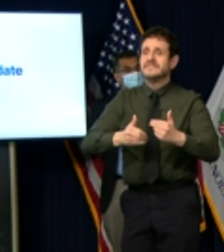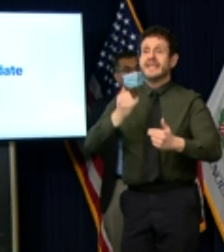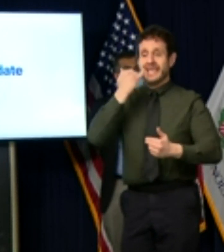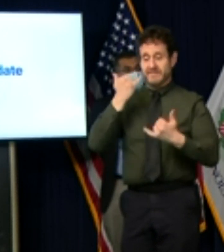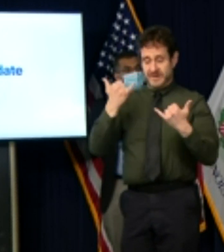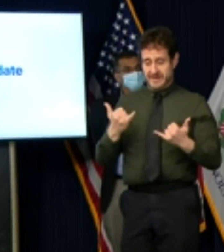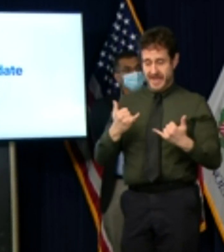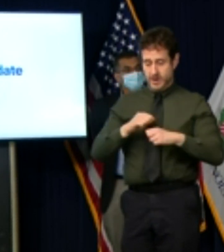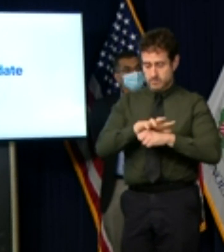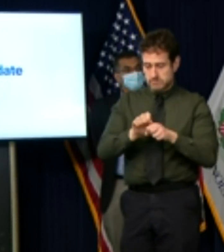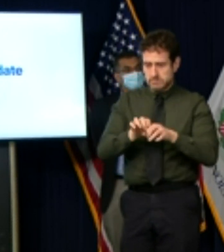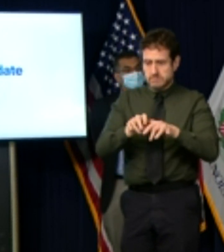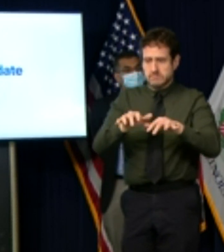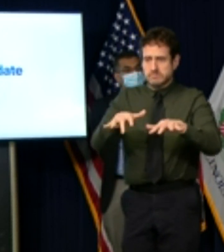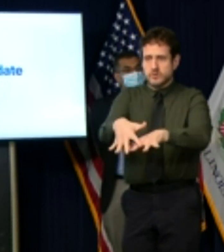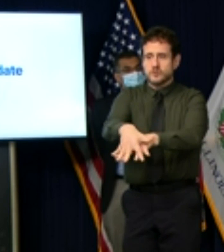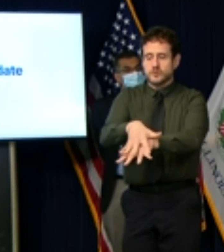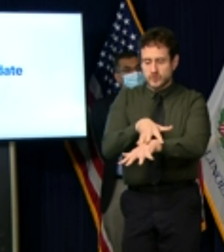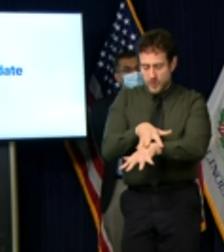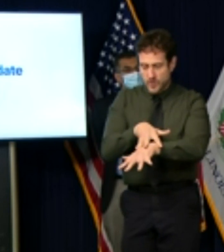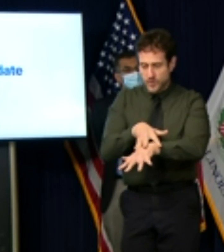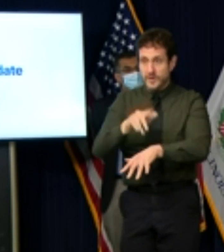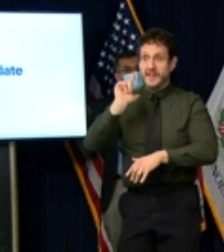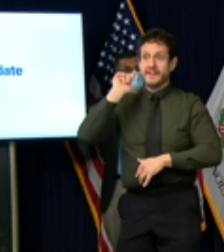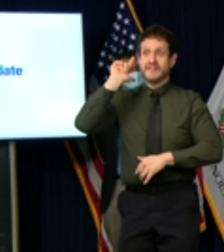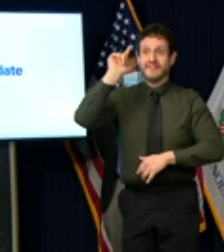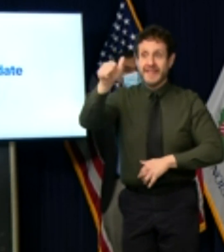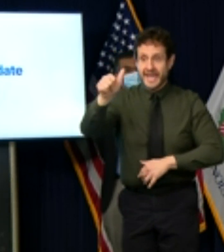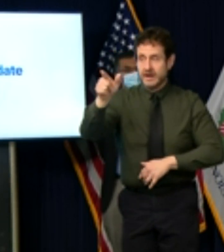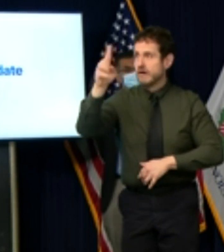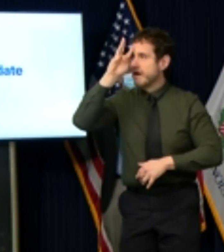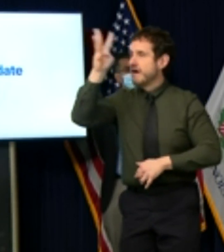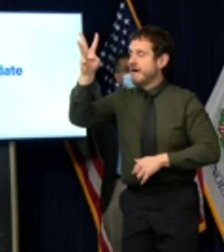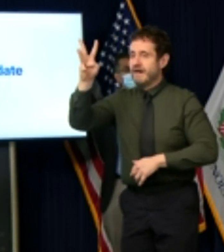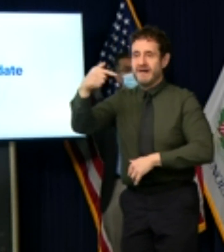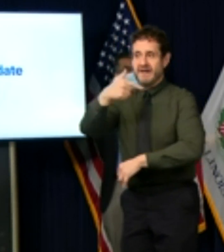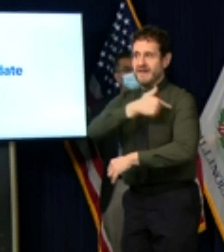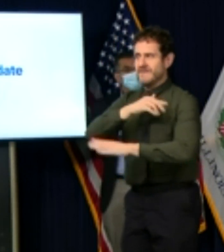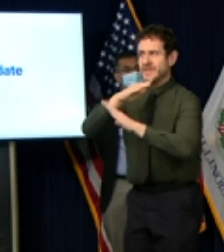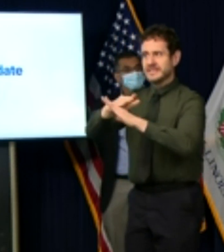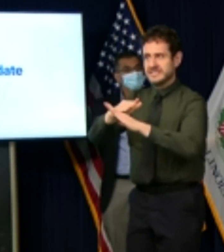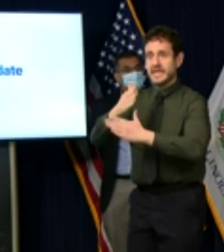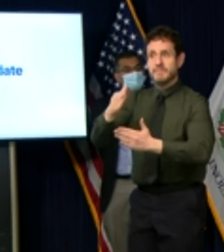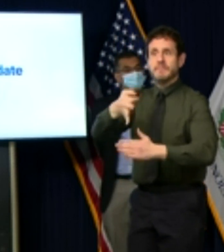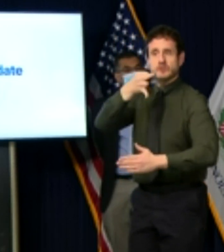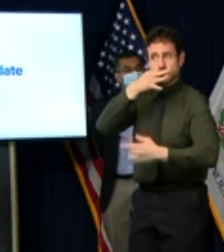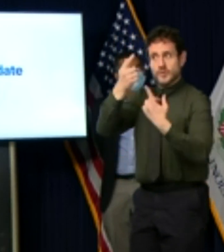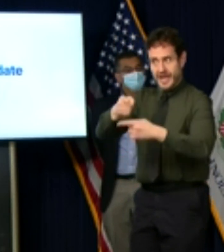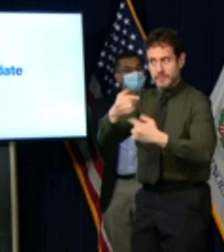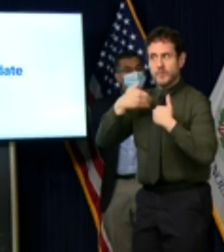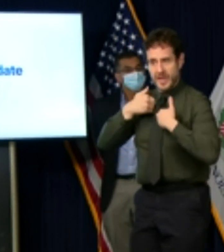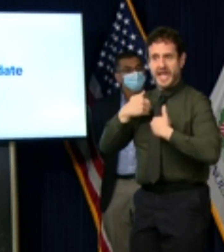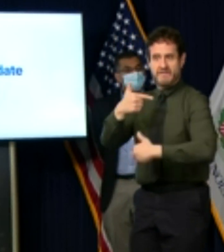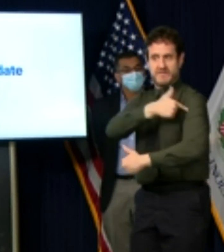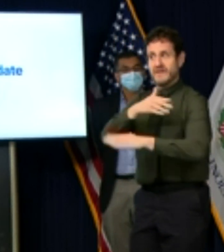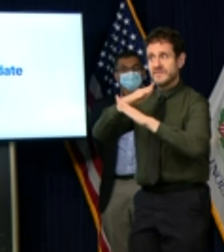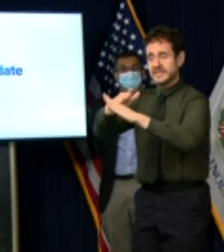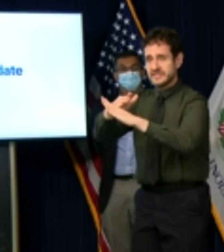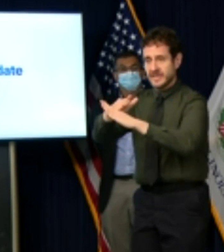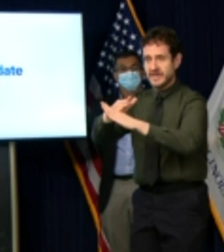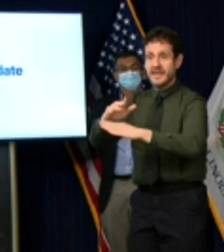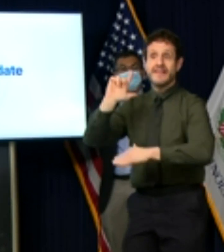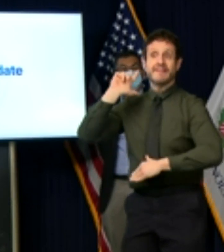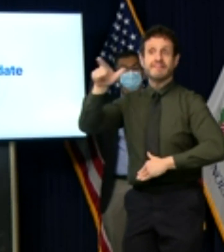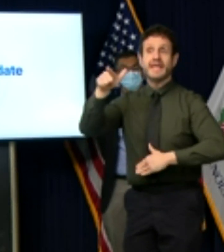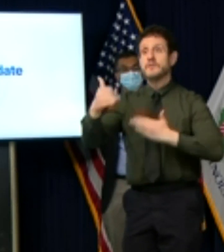now then when a safe and effective vaccine does come out and it looks like it may be coming soon the quicker we can then